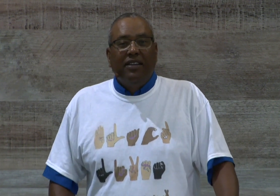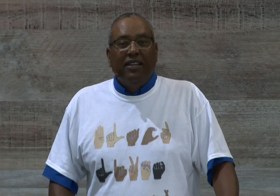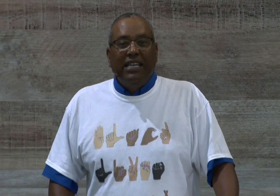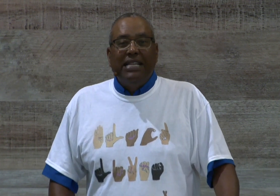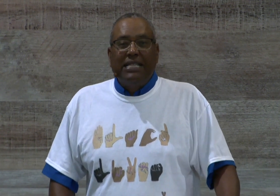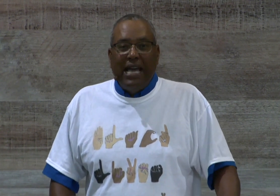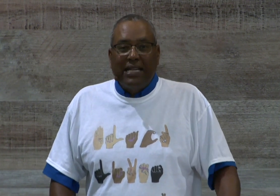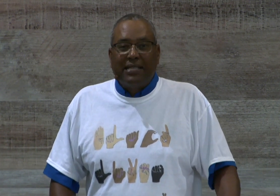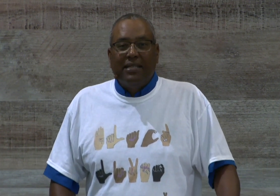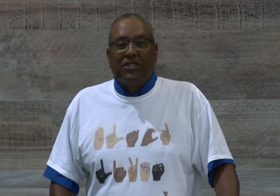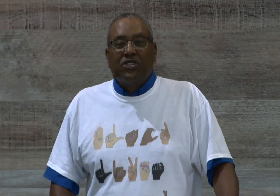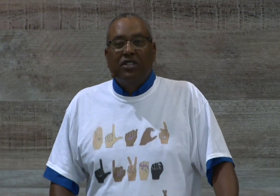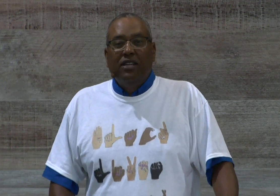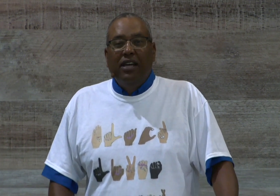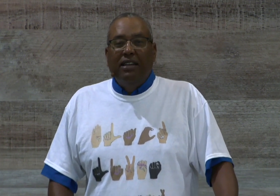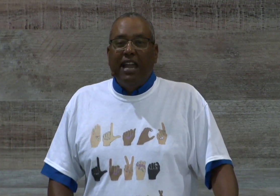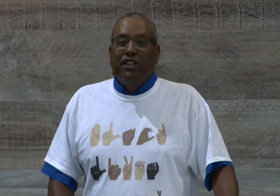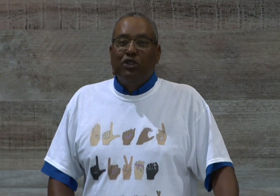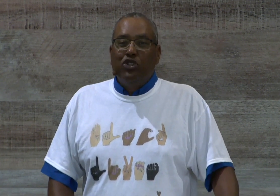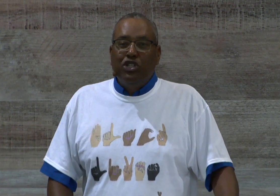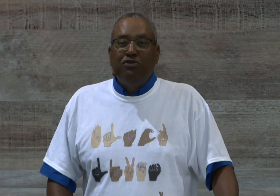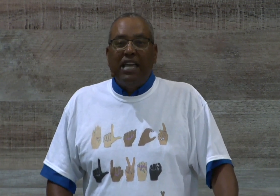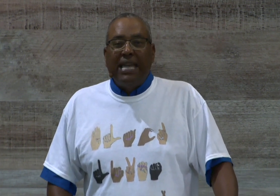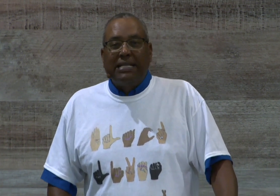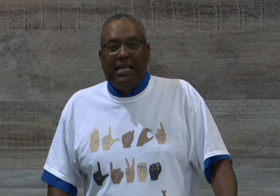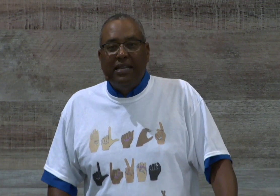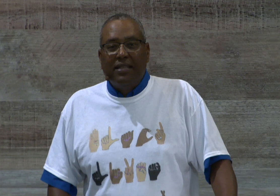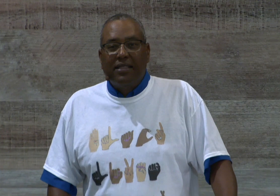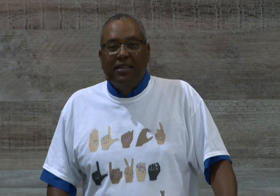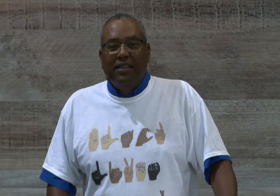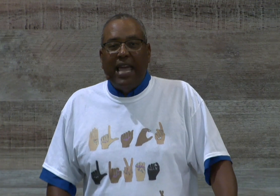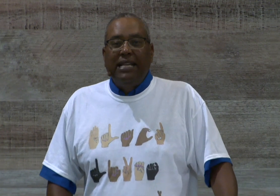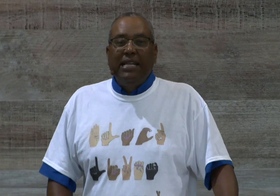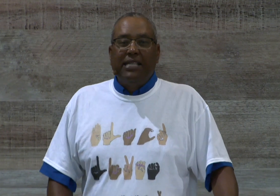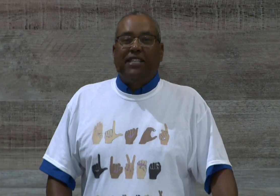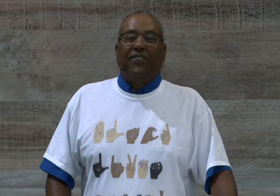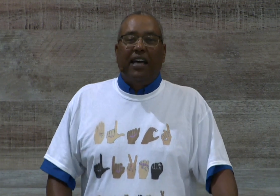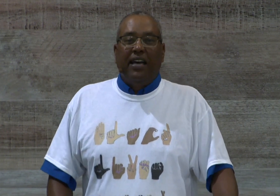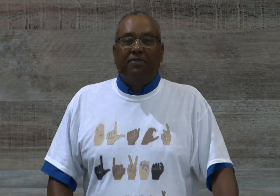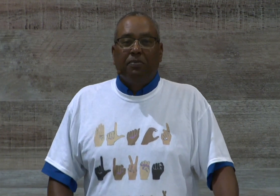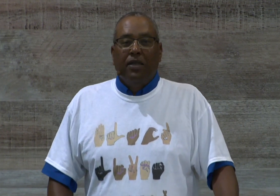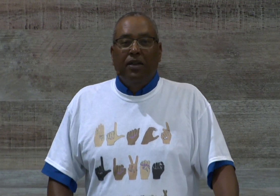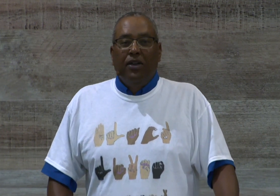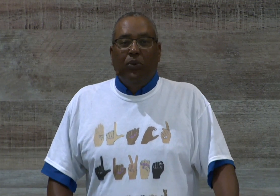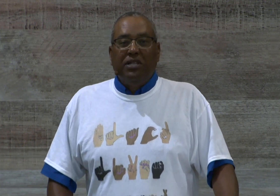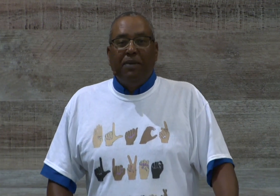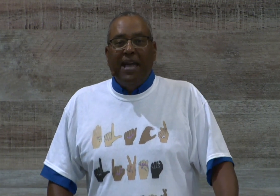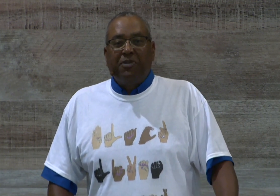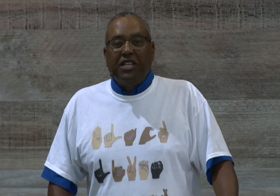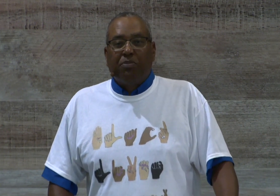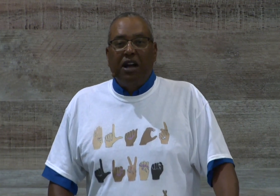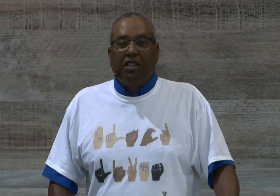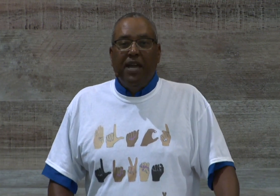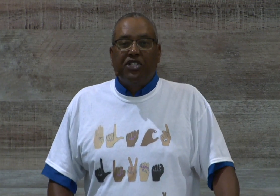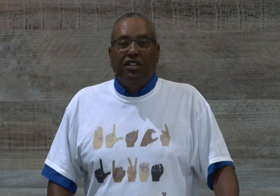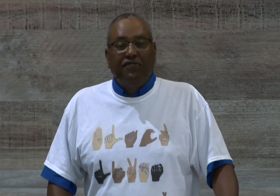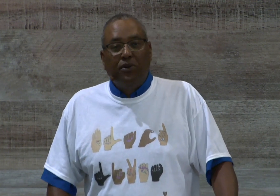in Texas, not until June 19, 1865, was the Emancipation Proclamation enforced.